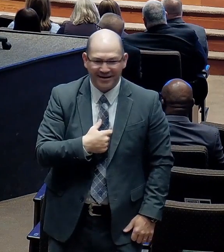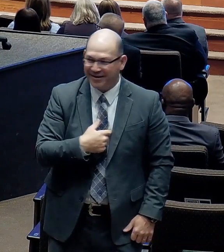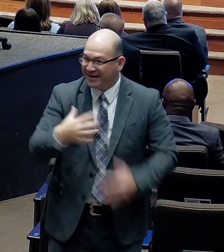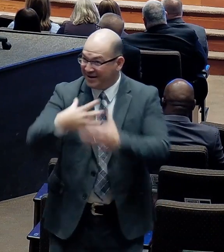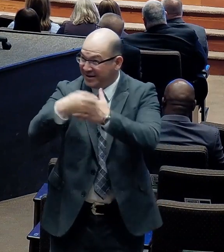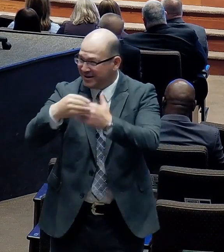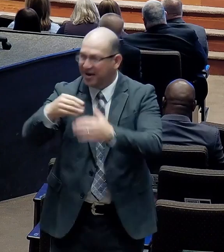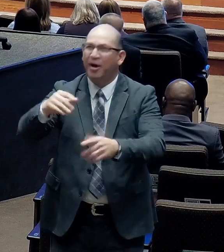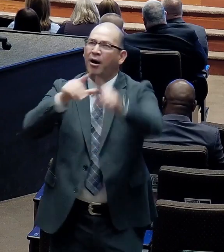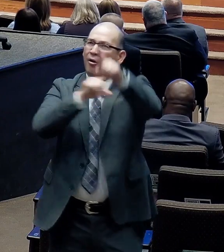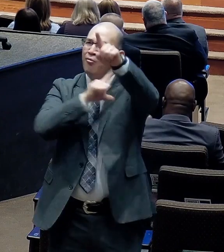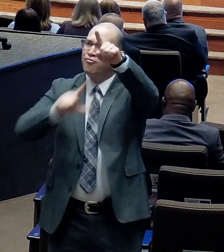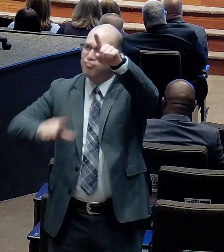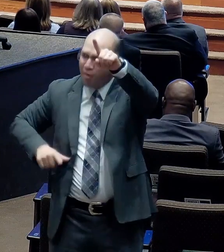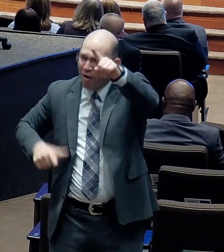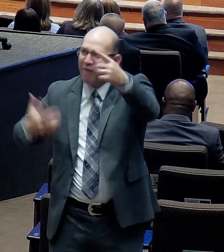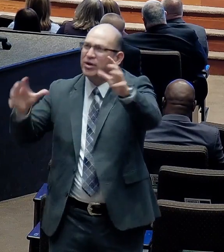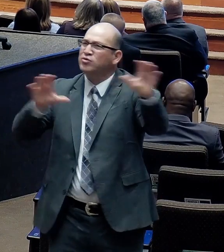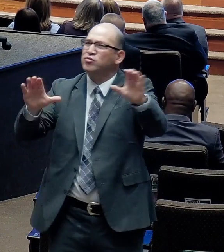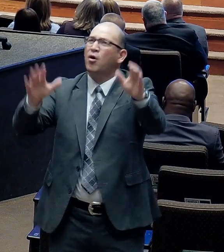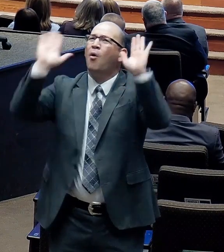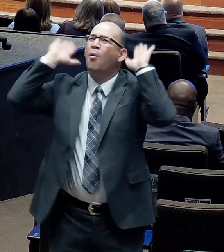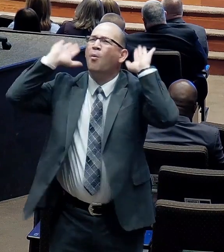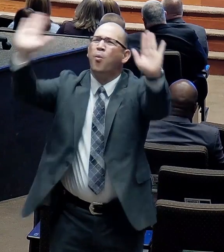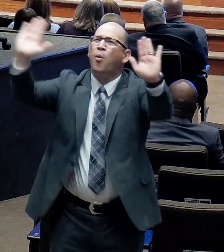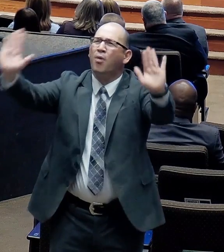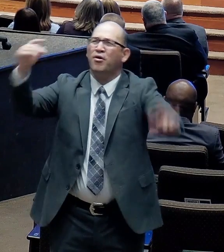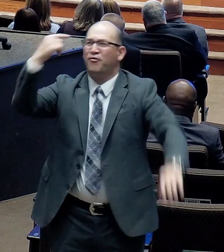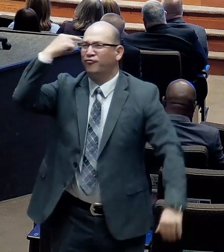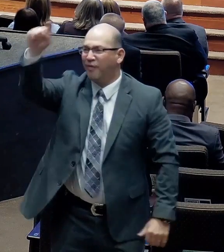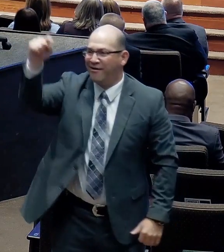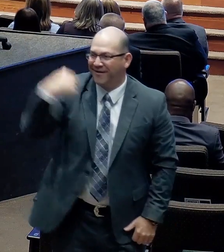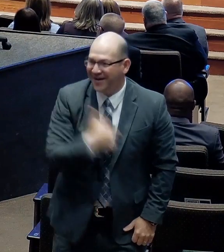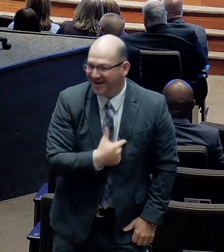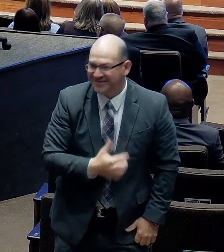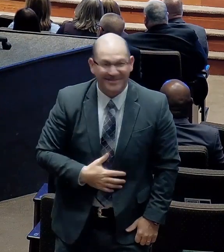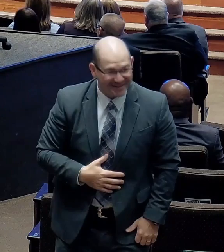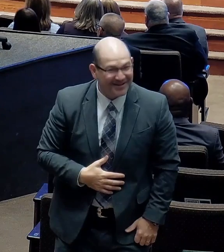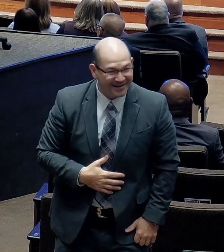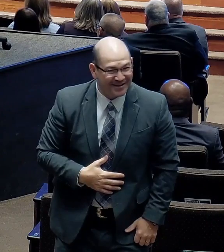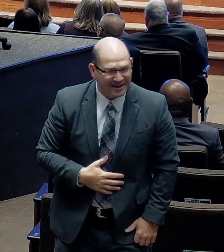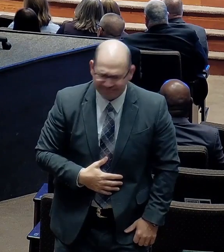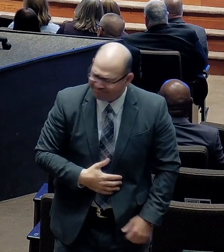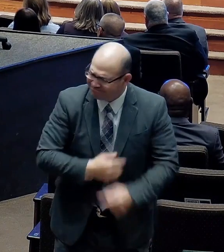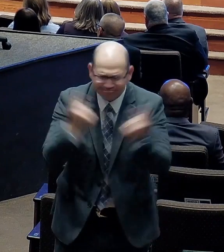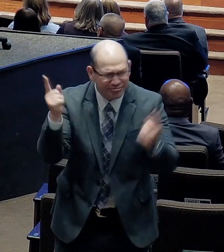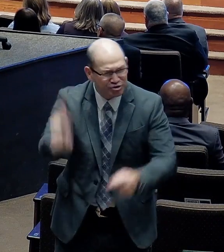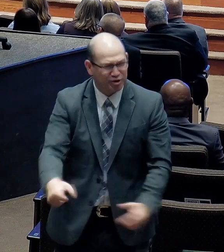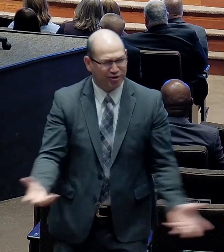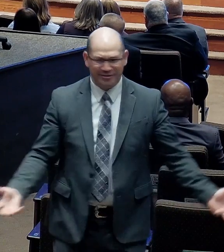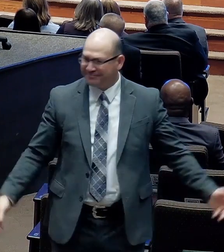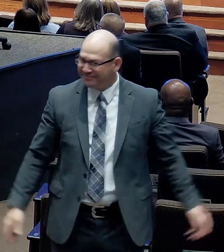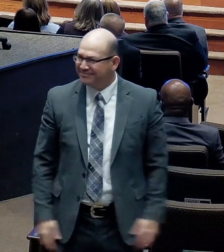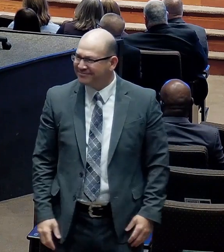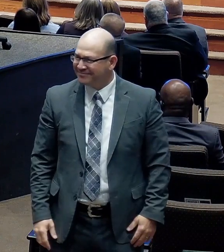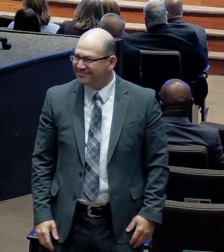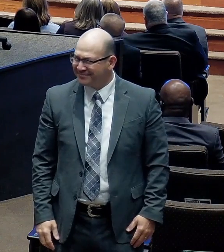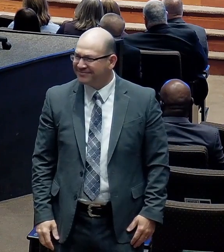hath done great things for us. Can we say that this morning? Lancaster Baptist